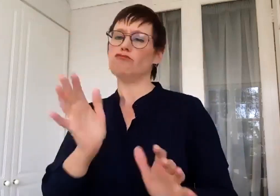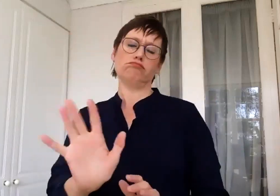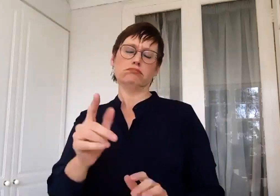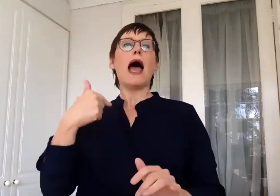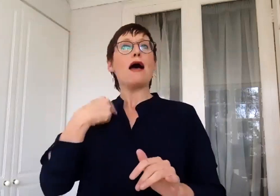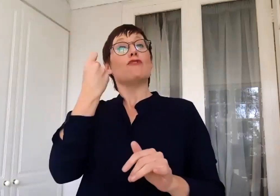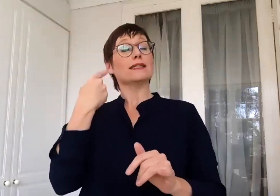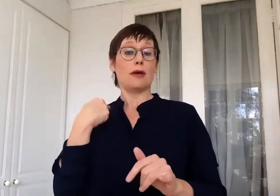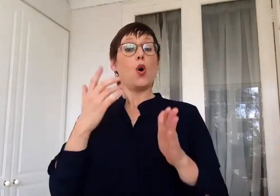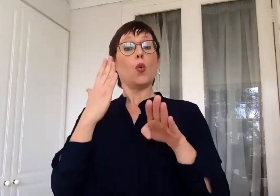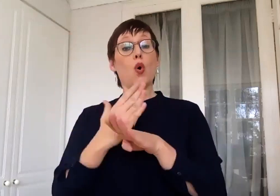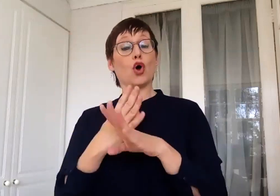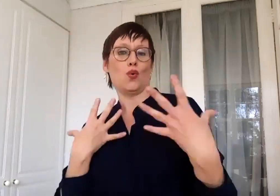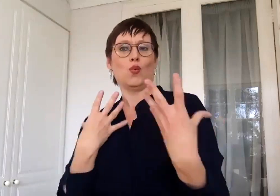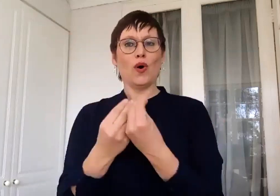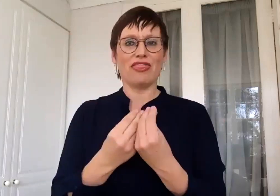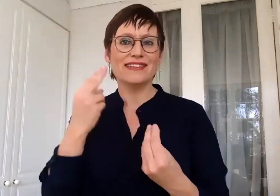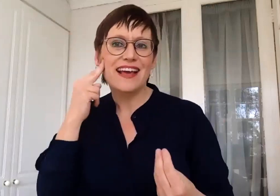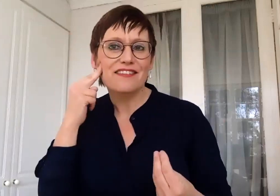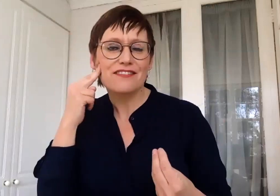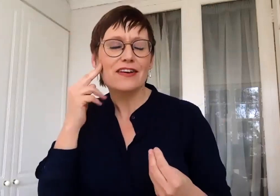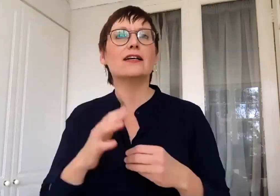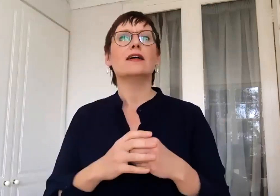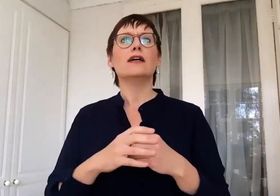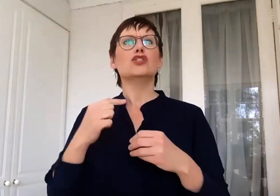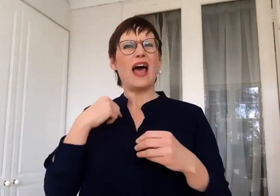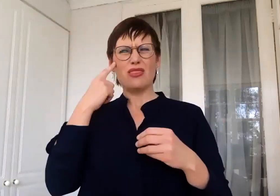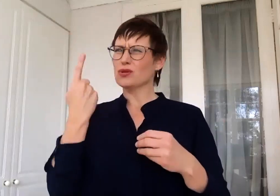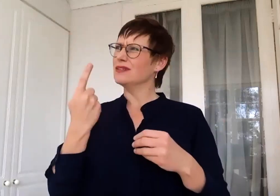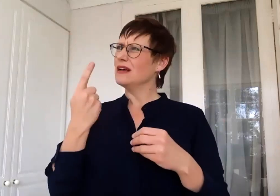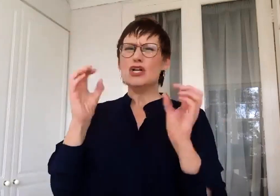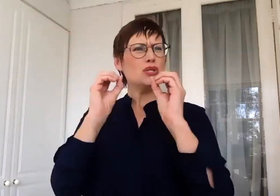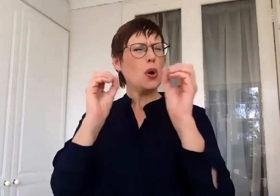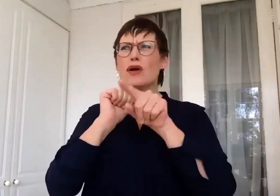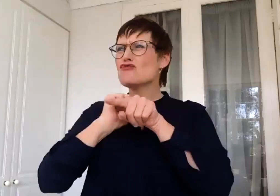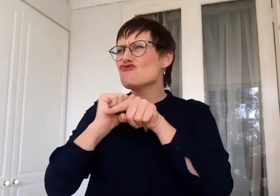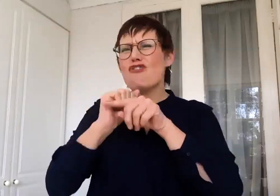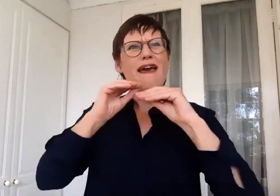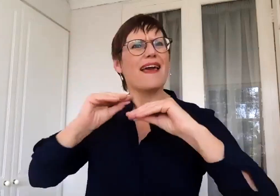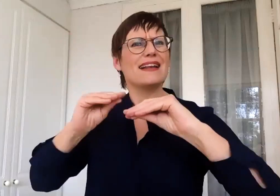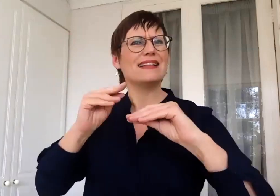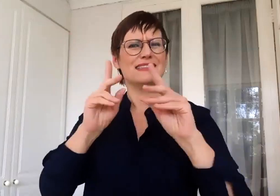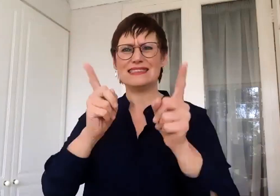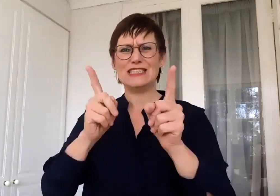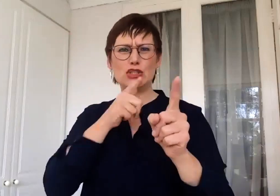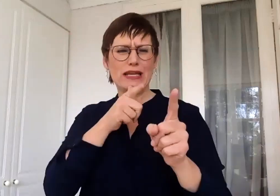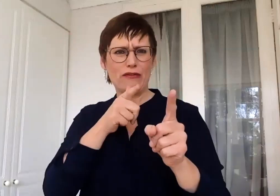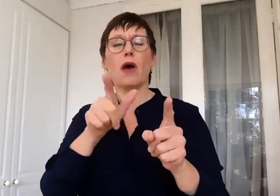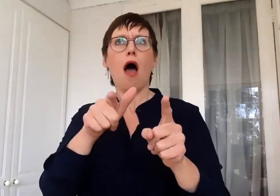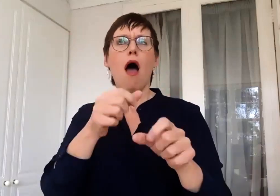And so if there was no teacher training program, I thought, well, we better start developing a teacher training program. And then I went to VITS to do